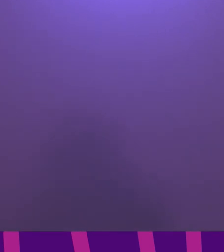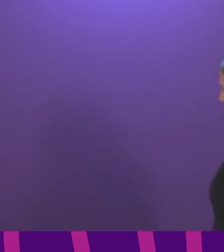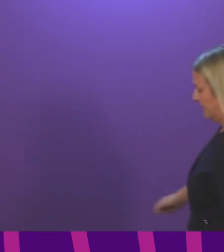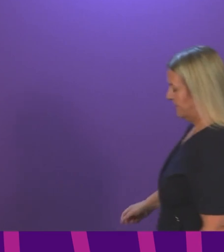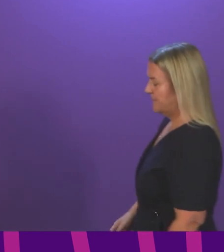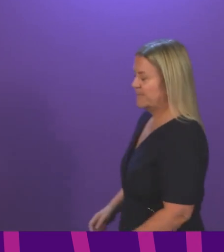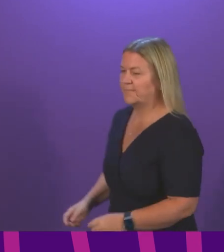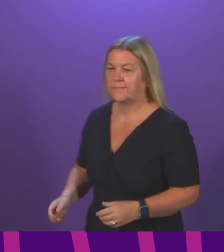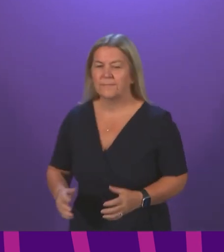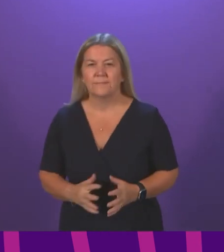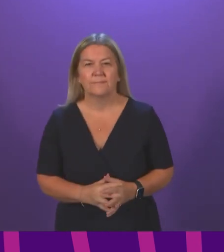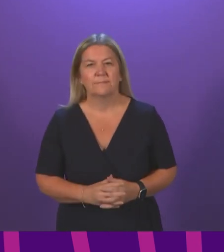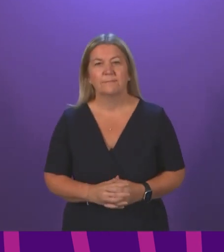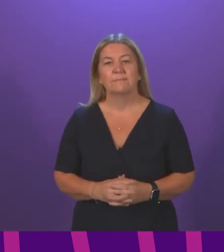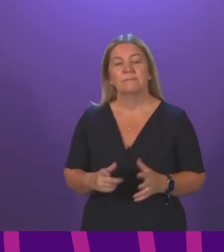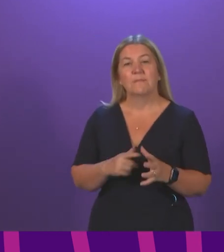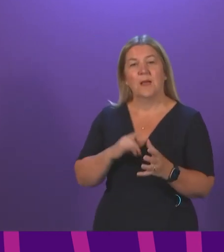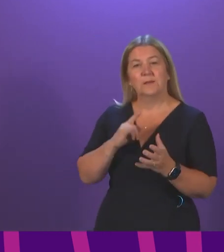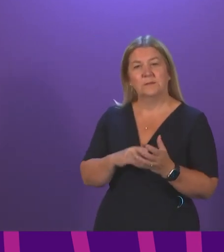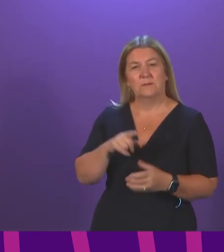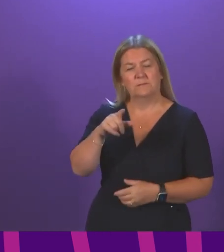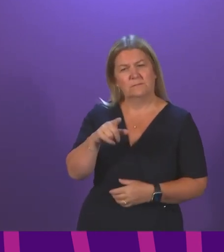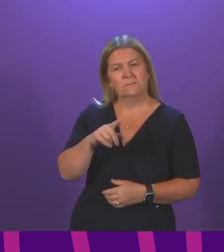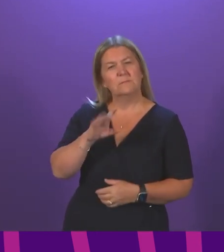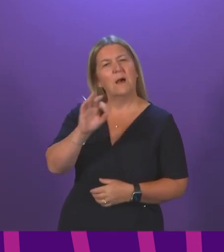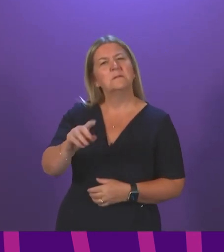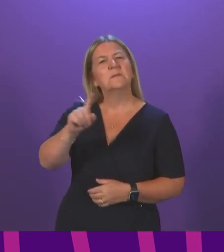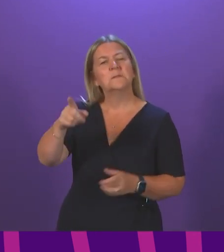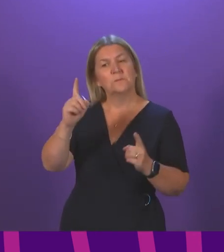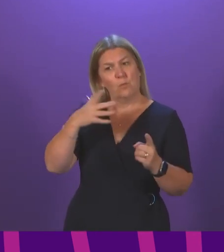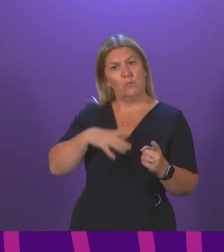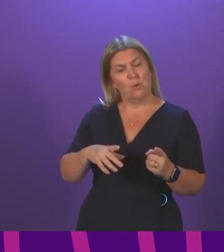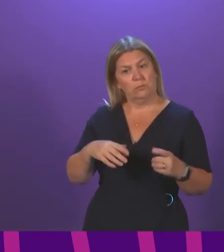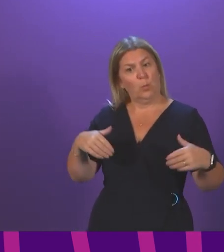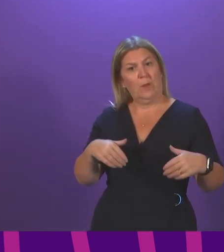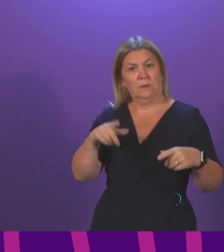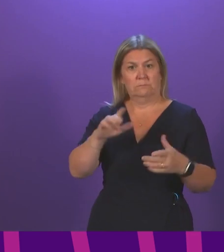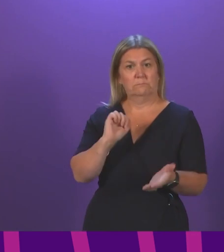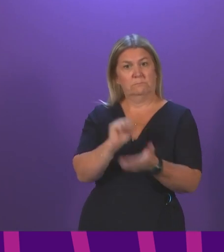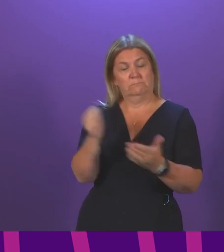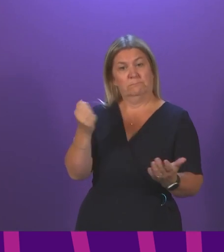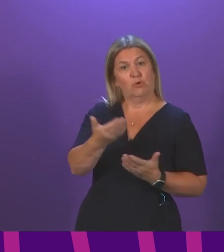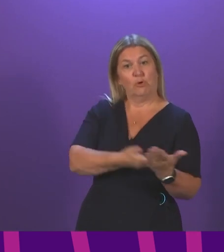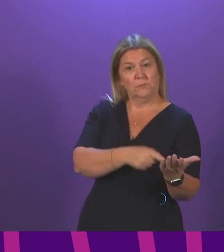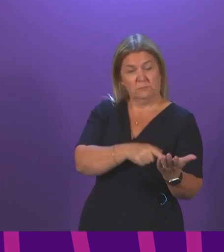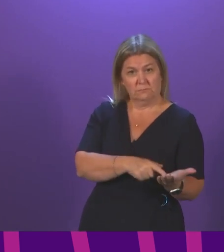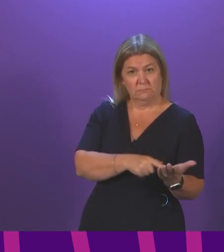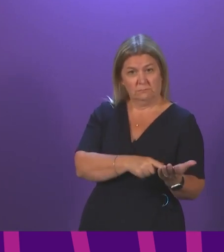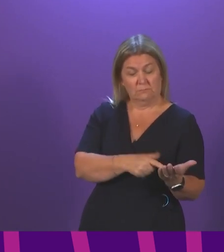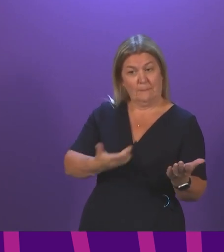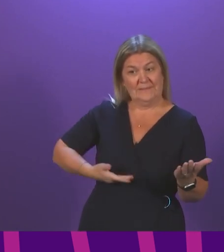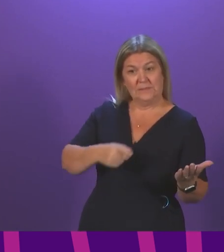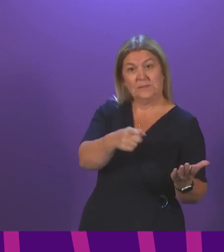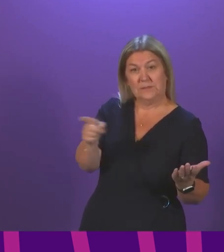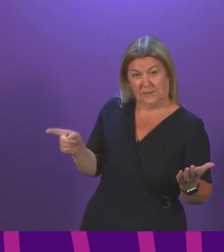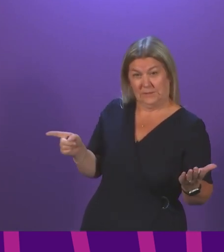You wanted us to wait for the publication of this document. There are businesses that will be impacted by this that have longer cocktail